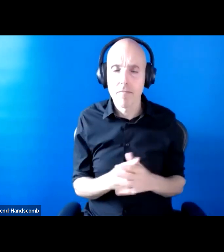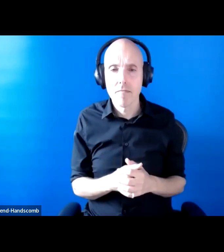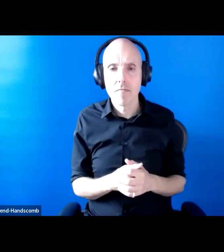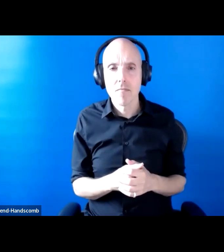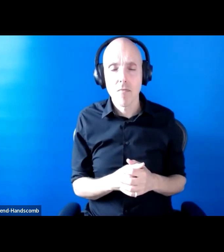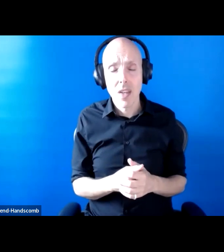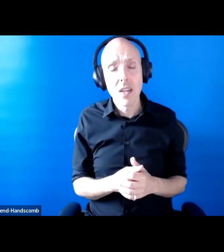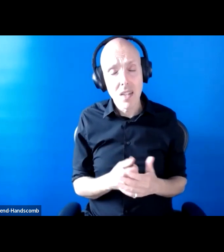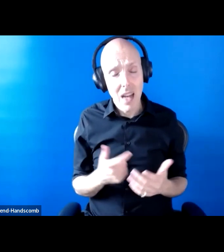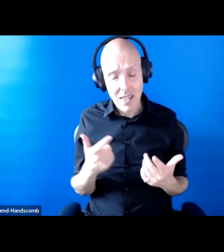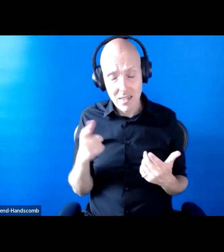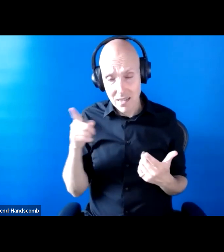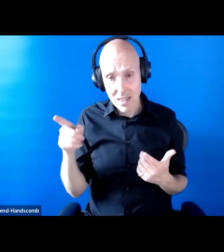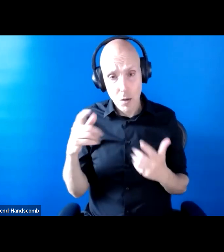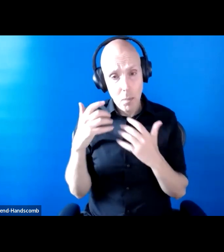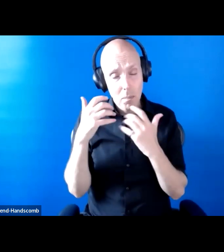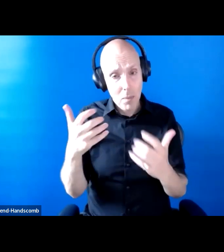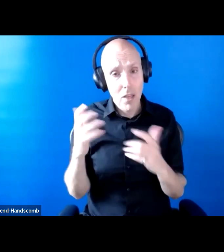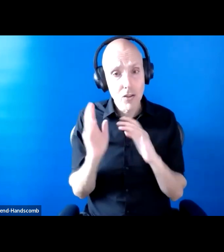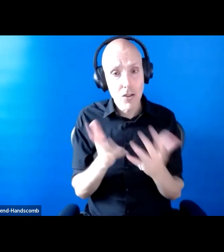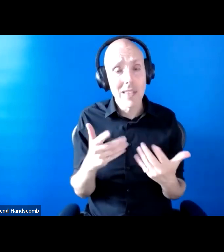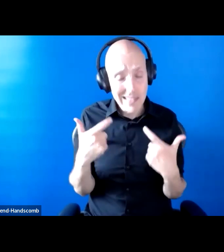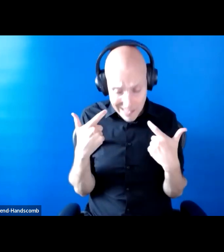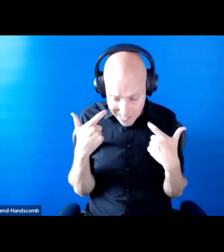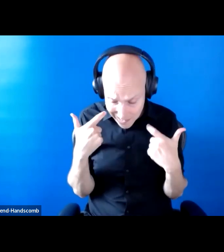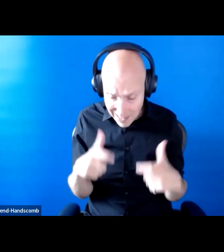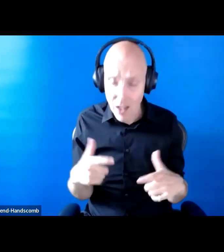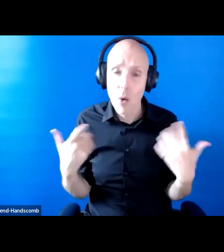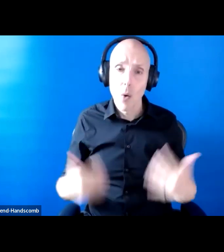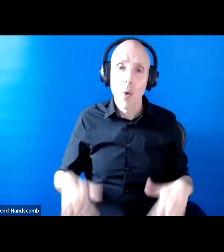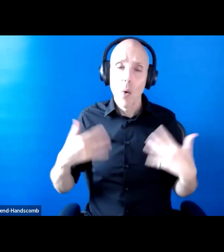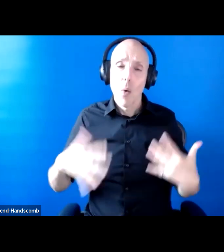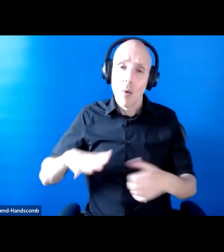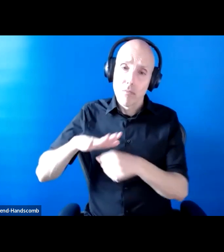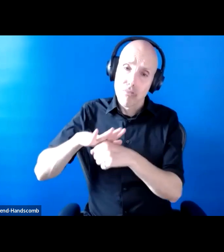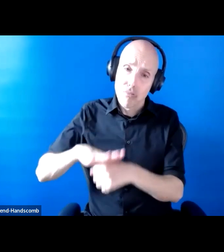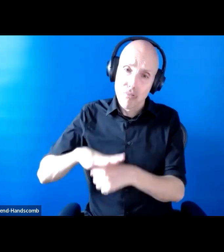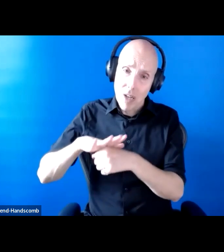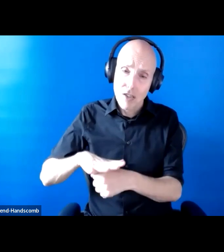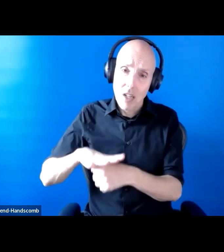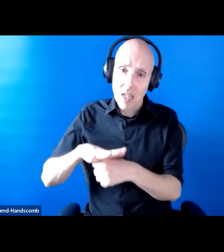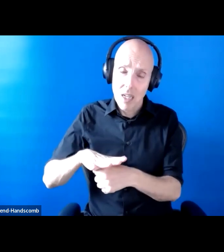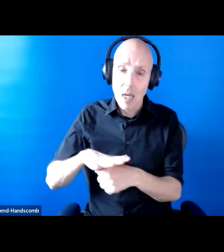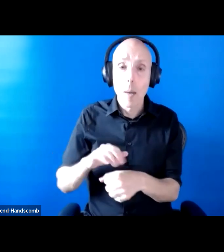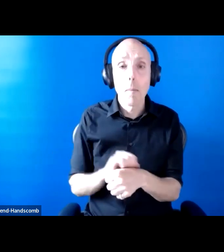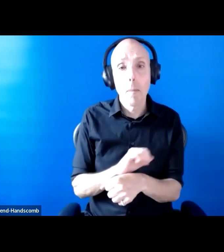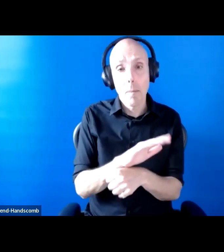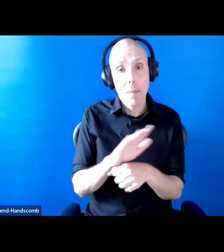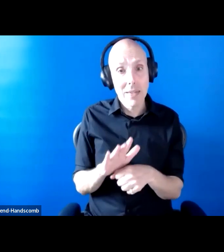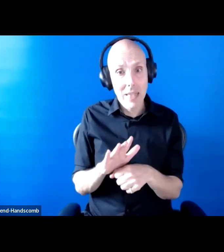pressure and So So think So think Although the COVID pandemic put a spotlight on that, I think that we are living with that